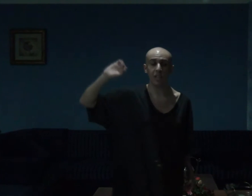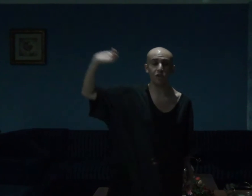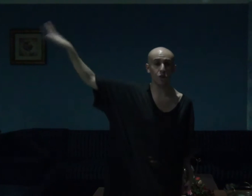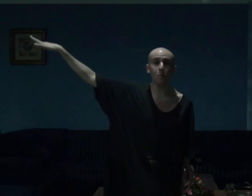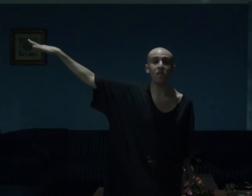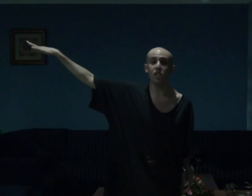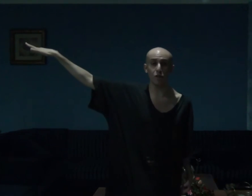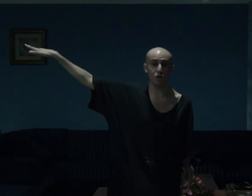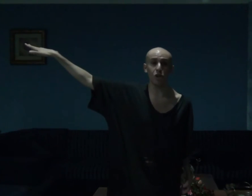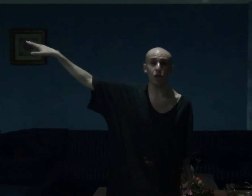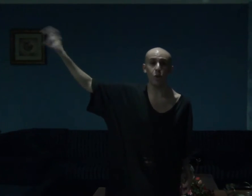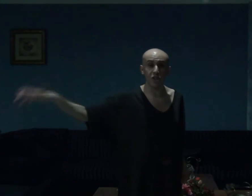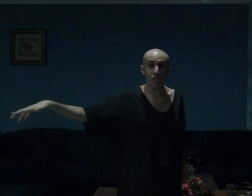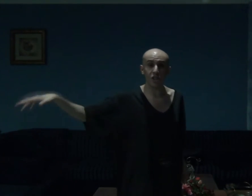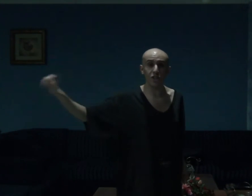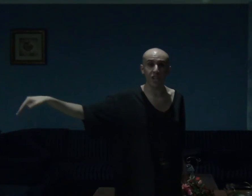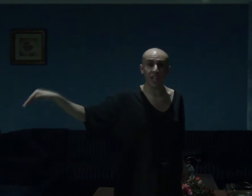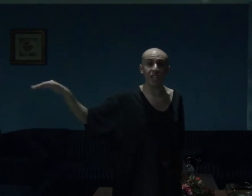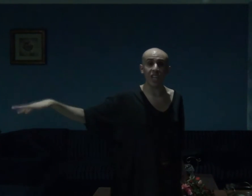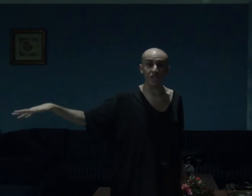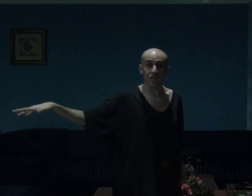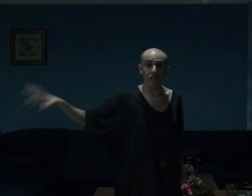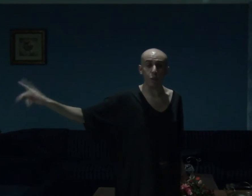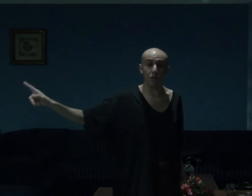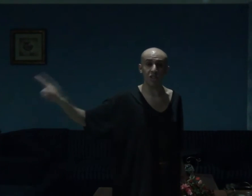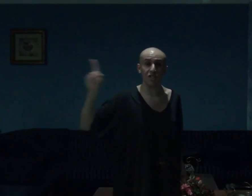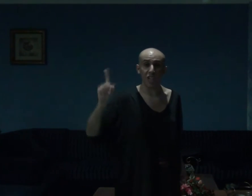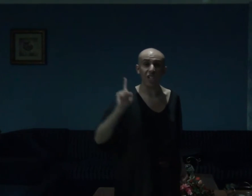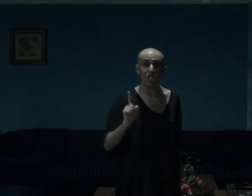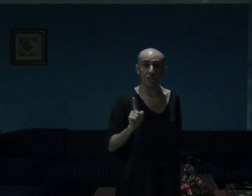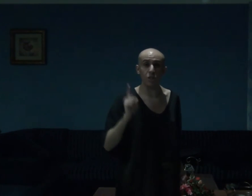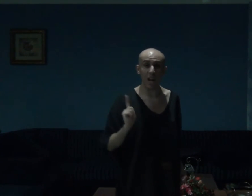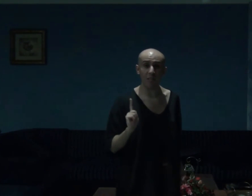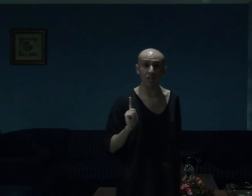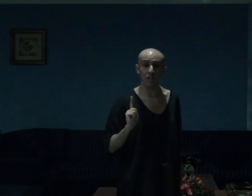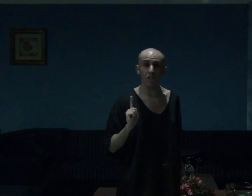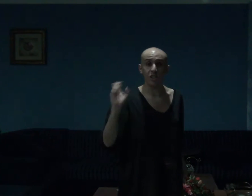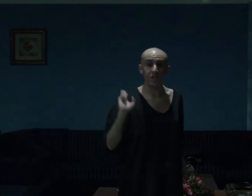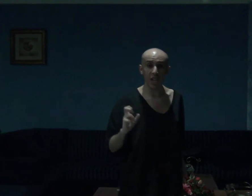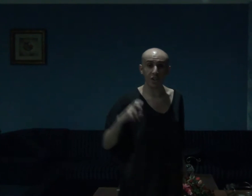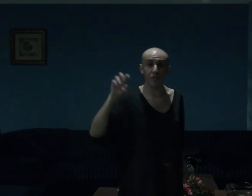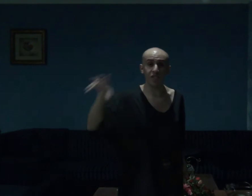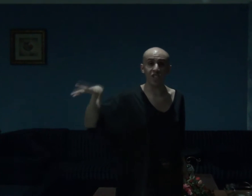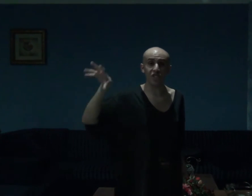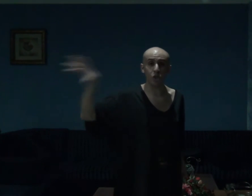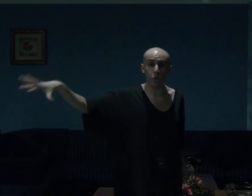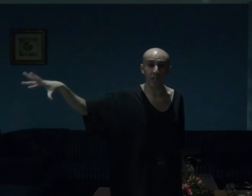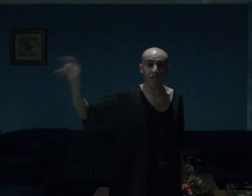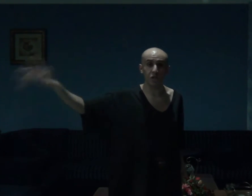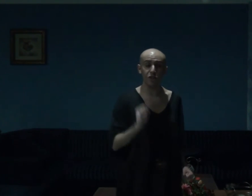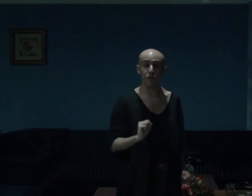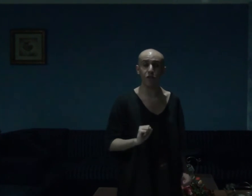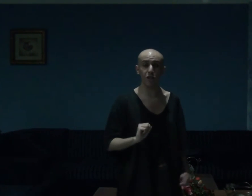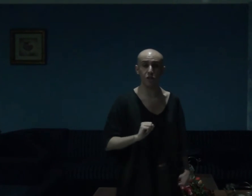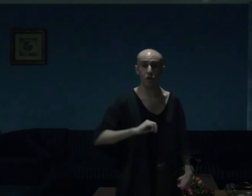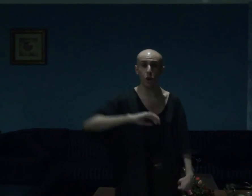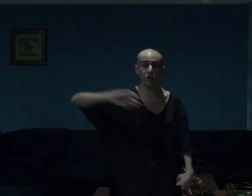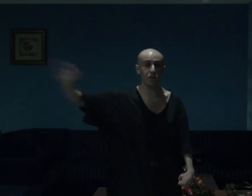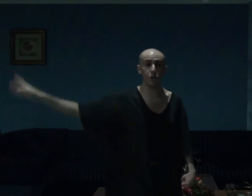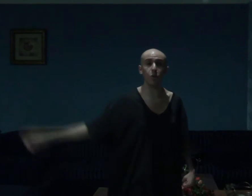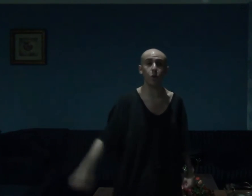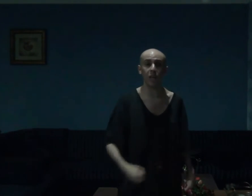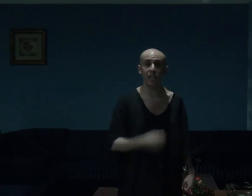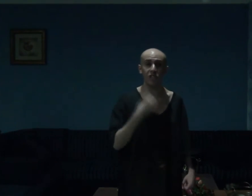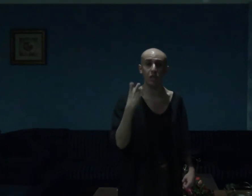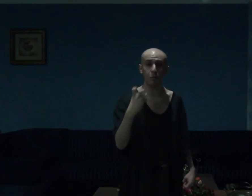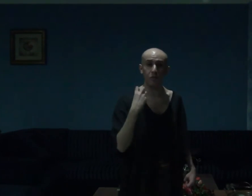takes place so many years ago the year 9 ad which is nine years after the death of jesus christ this tv show